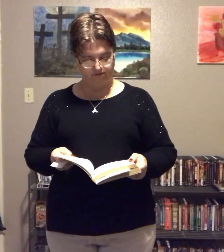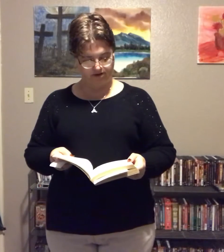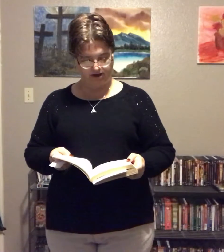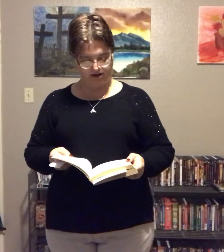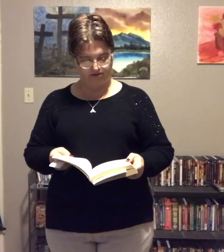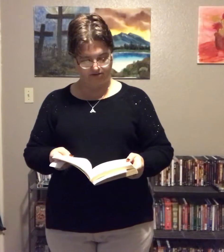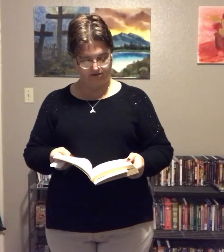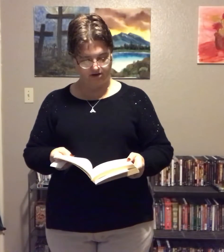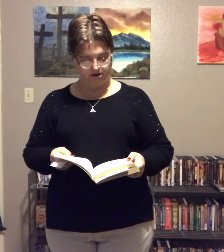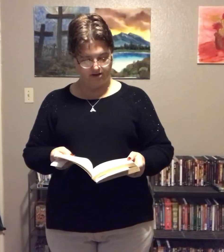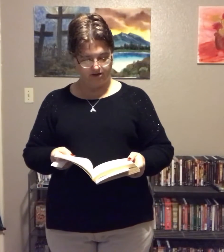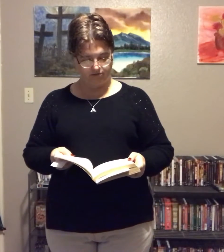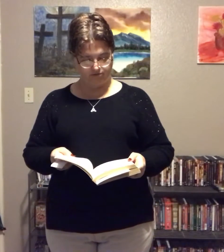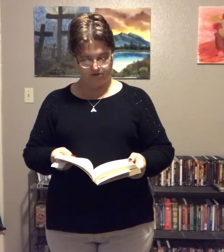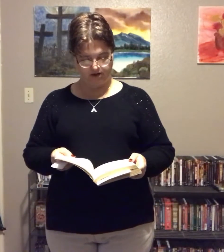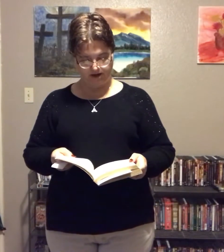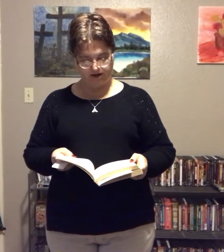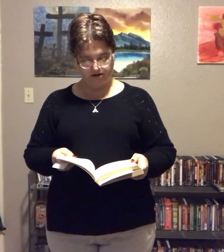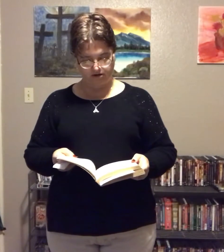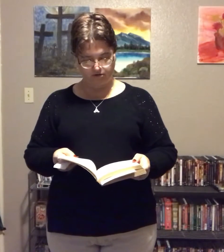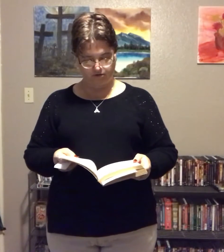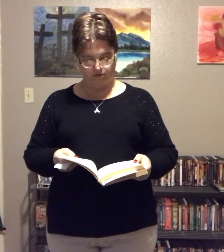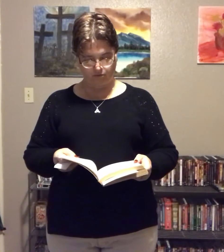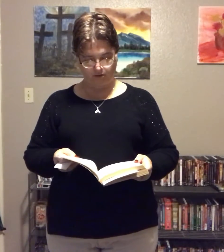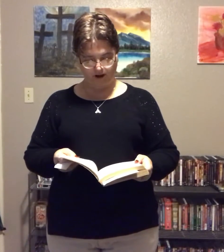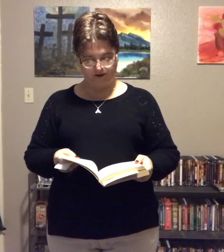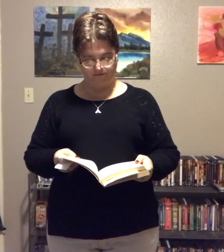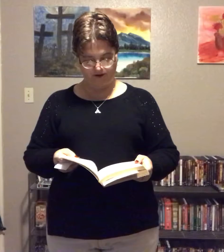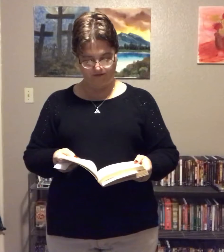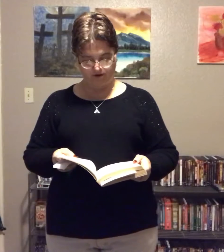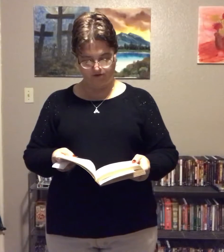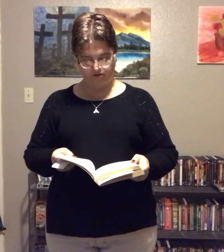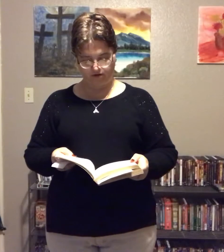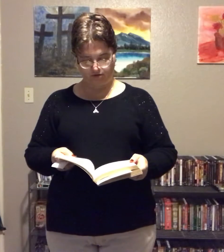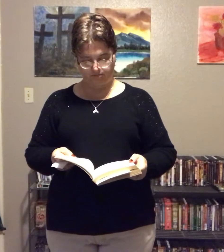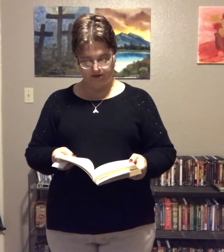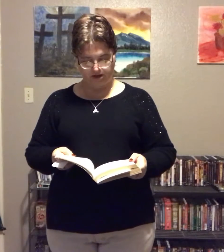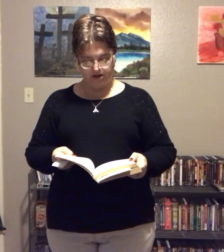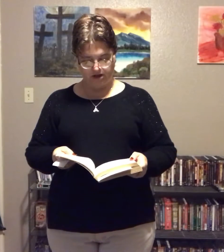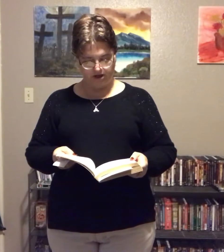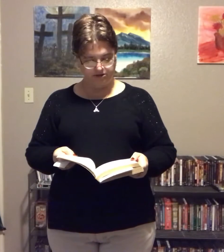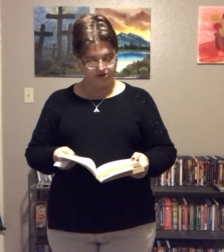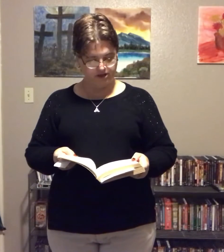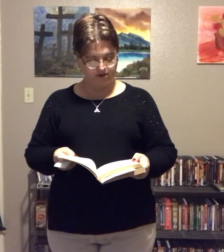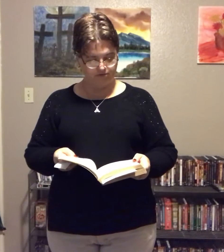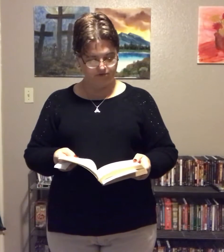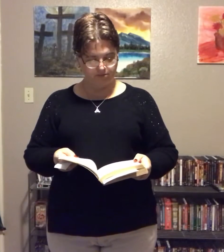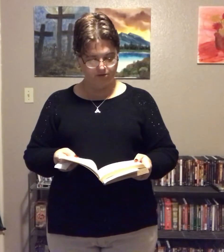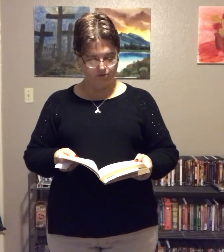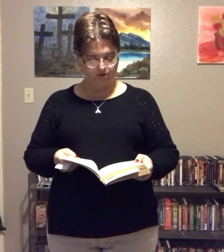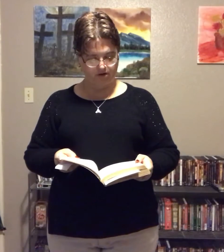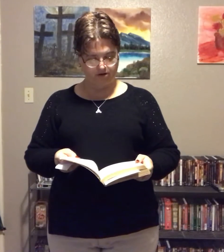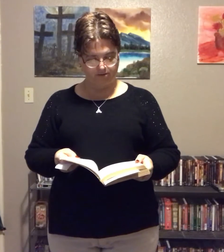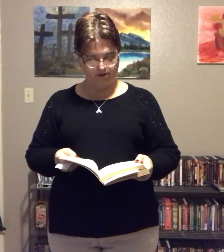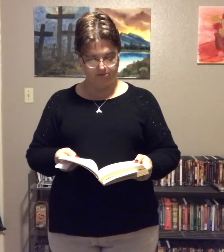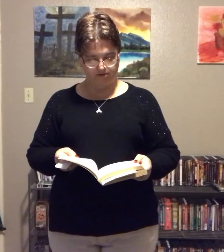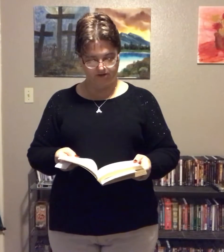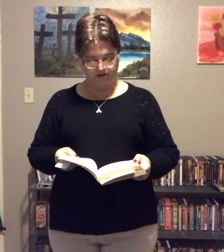seven days. That was when I had to go to Hawaii five years ago. Each day was spent worrying about missing